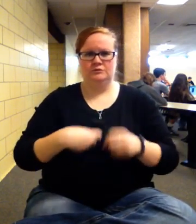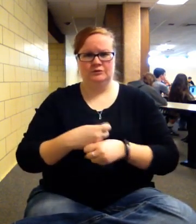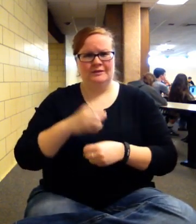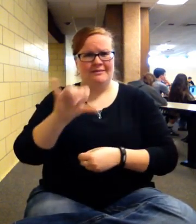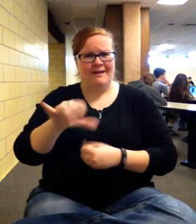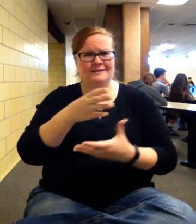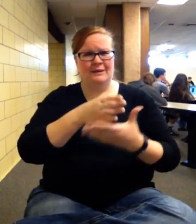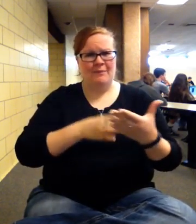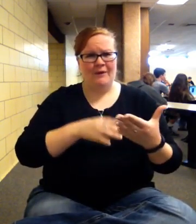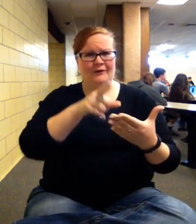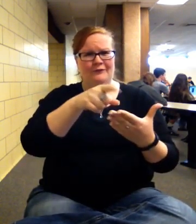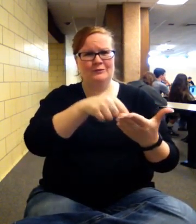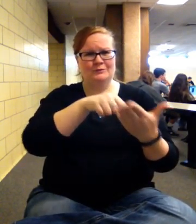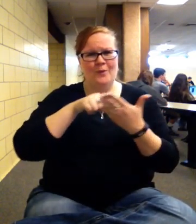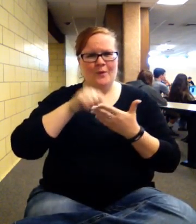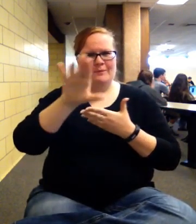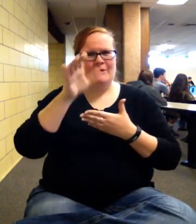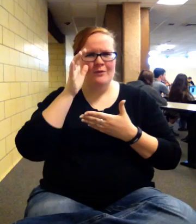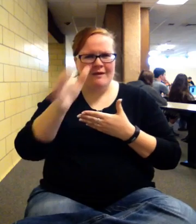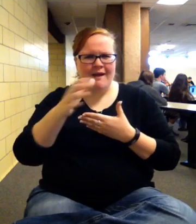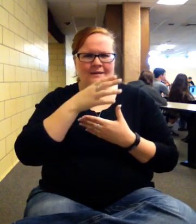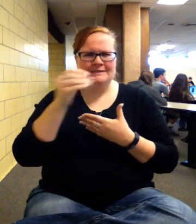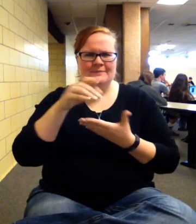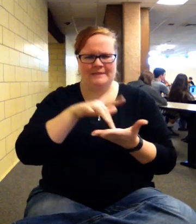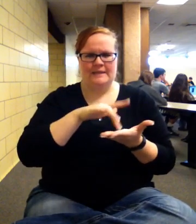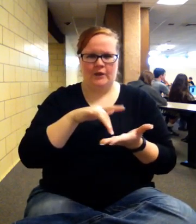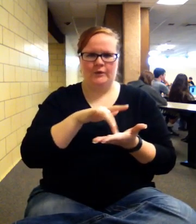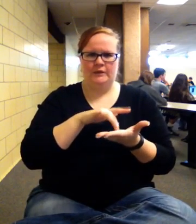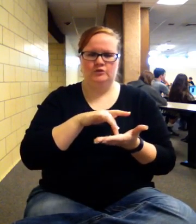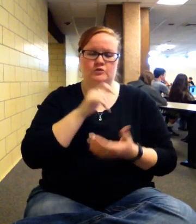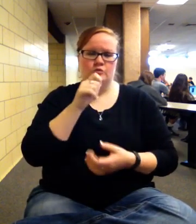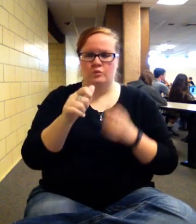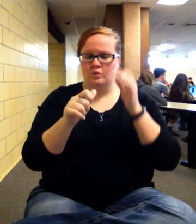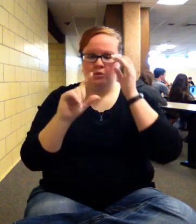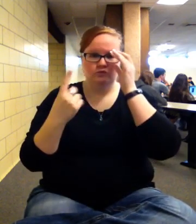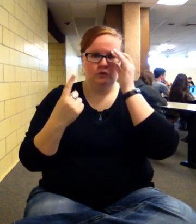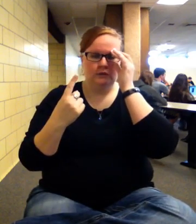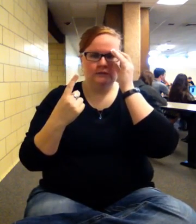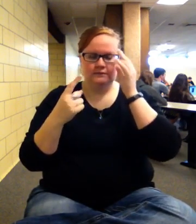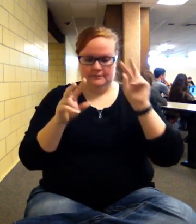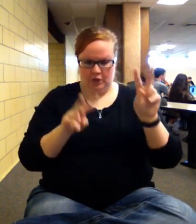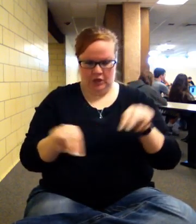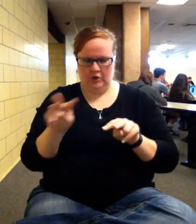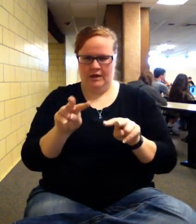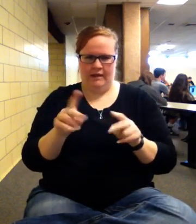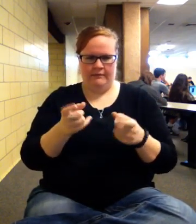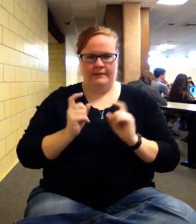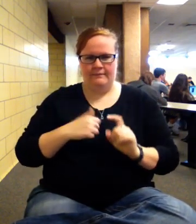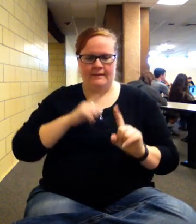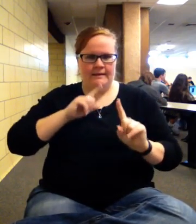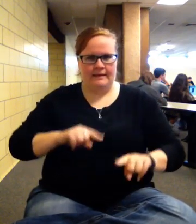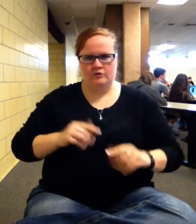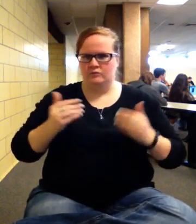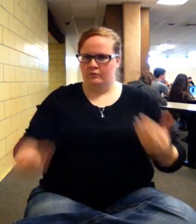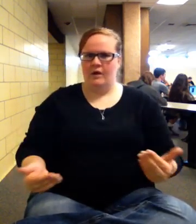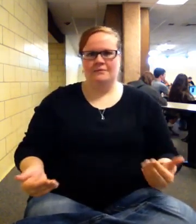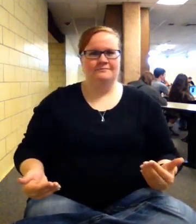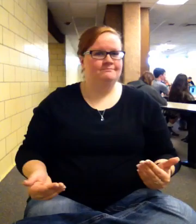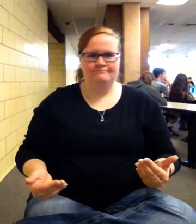me your concepts as well as your calculations. So don't just eyeball it and give me an answer and move on. You won't get full credit,